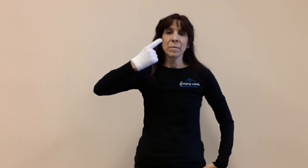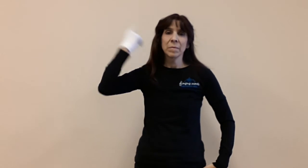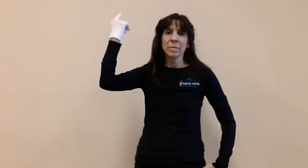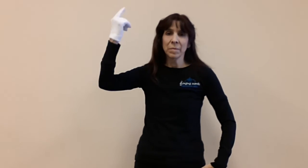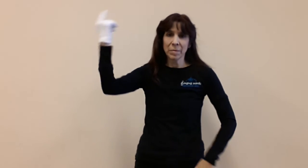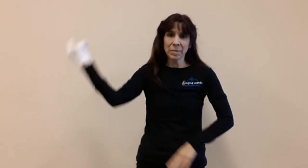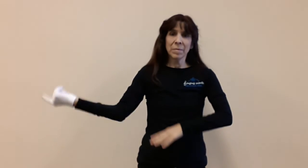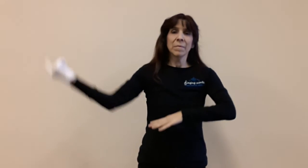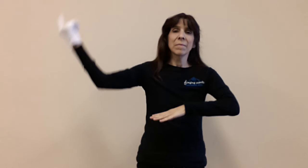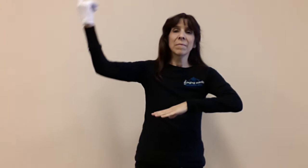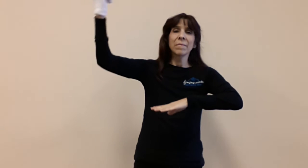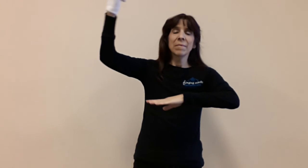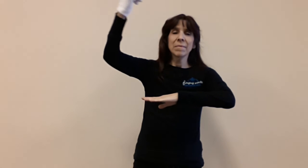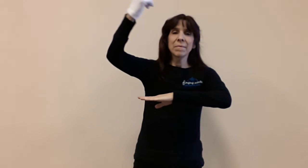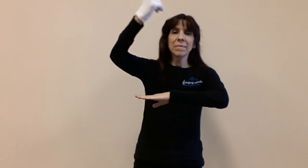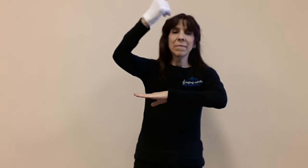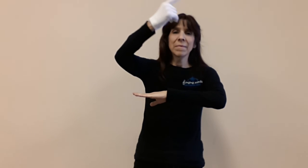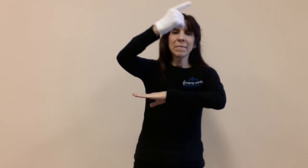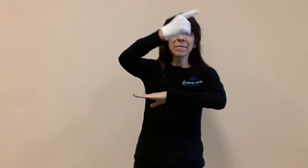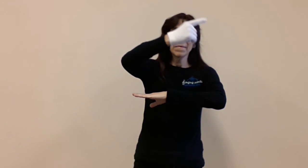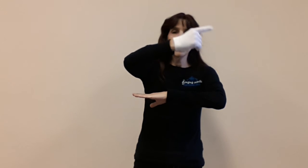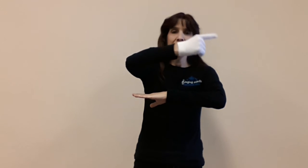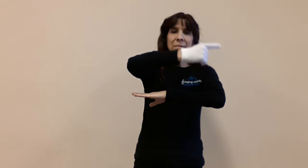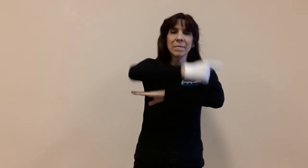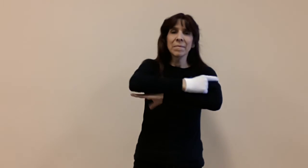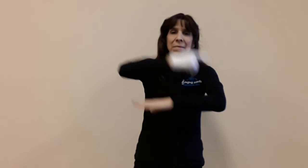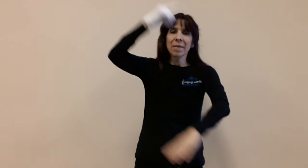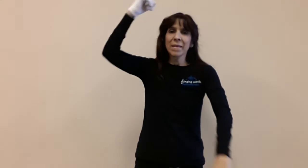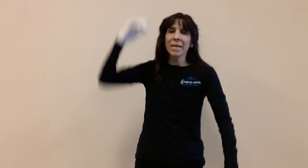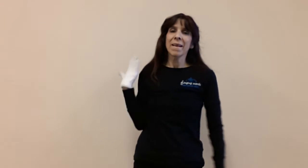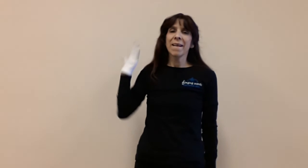a day away.